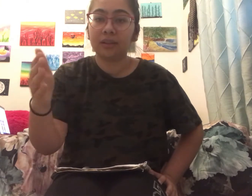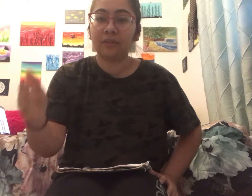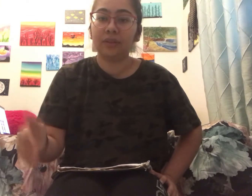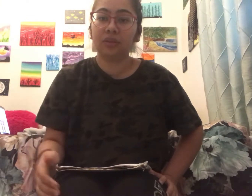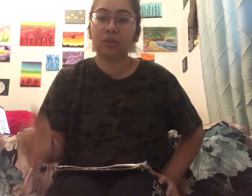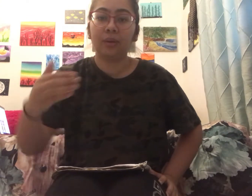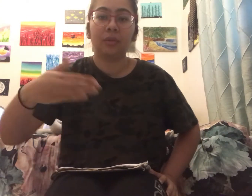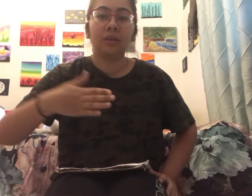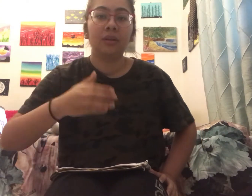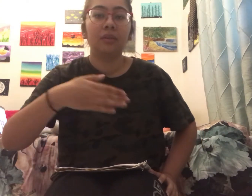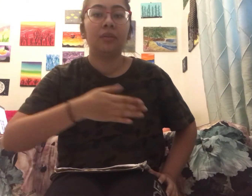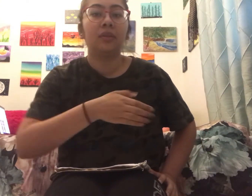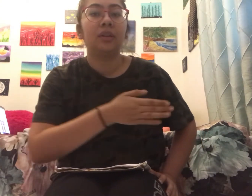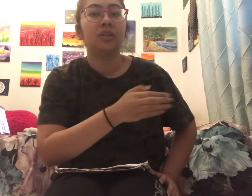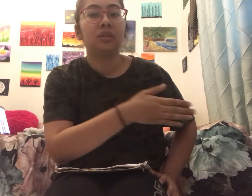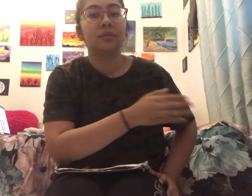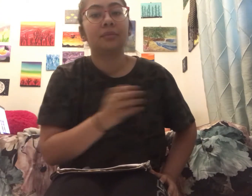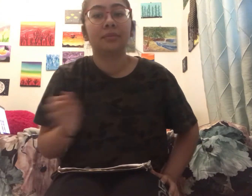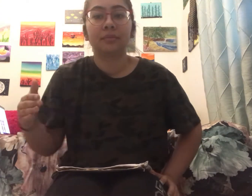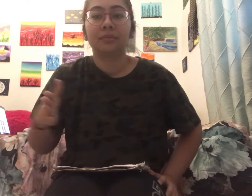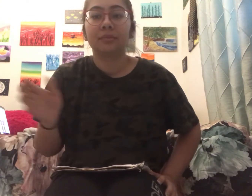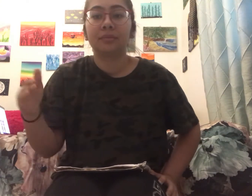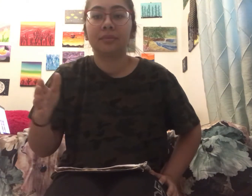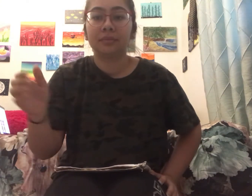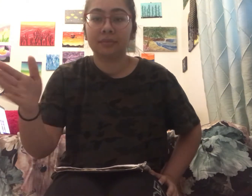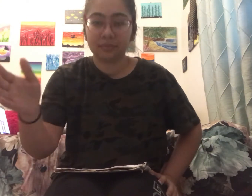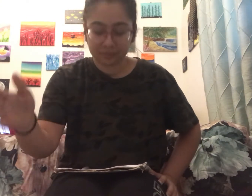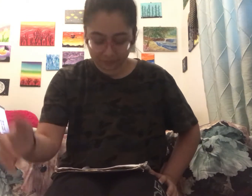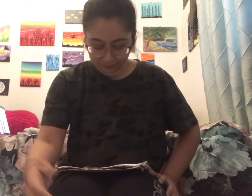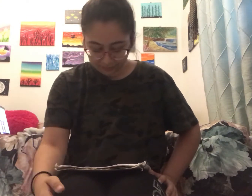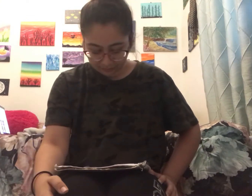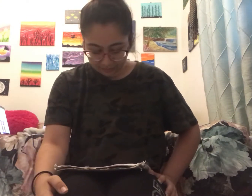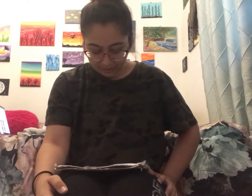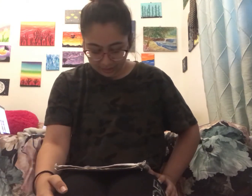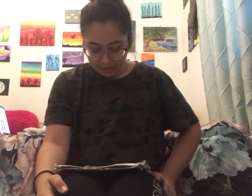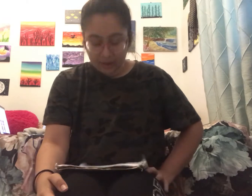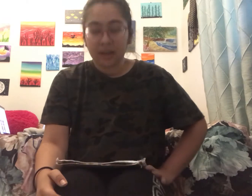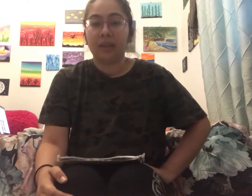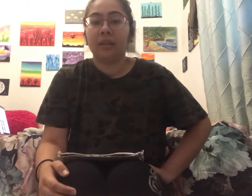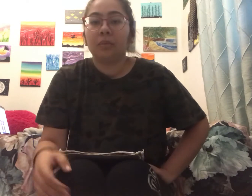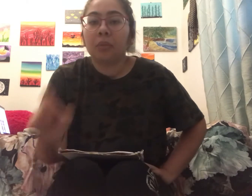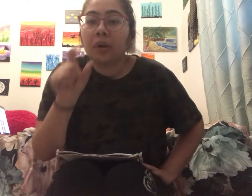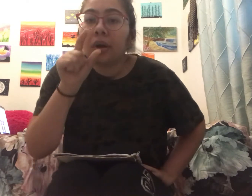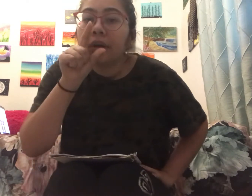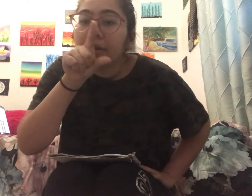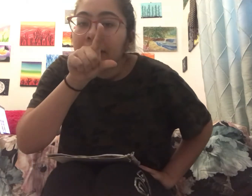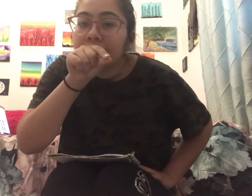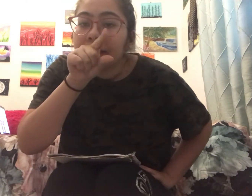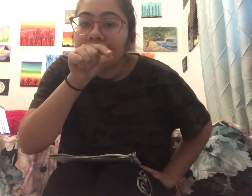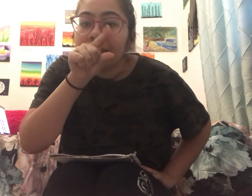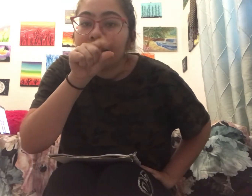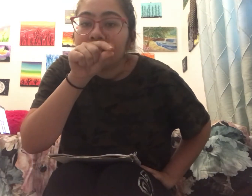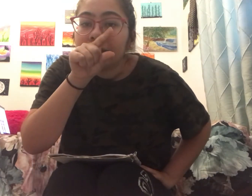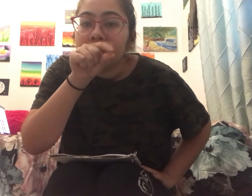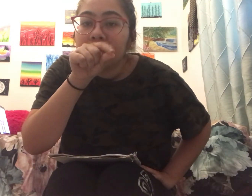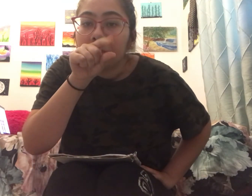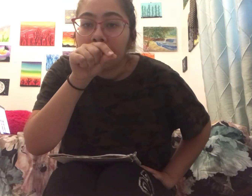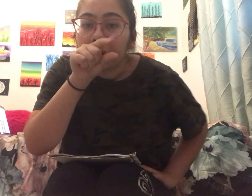how fish swim fish and then bird is like this bird